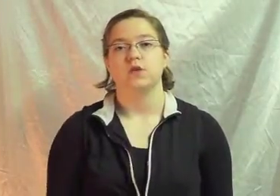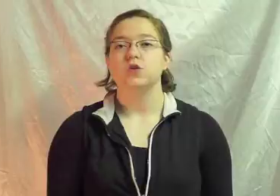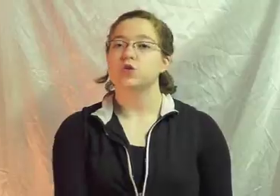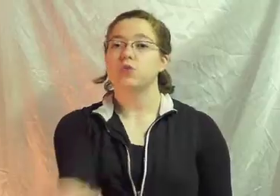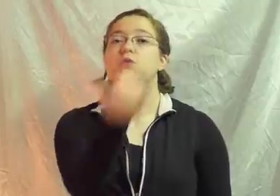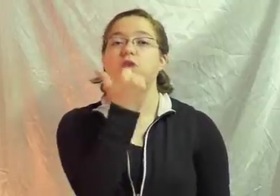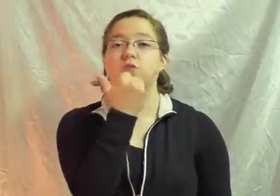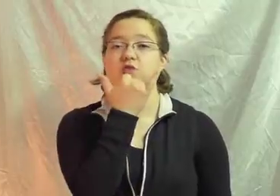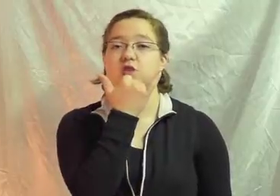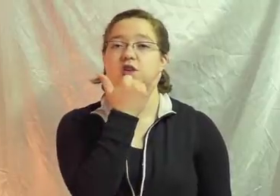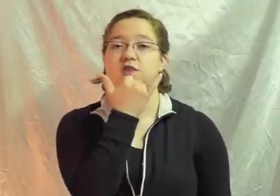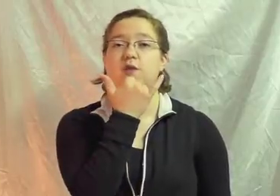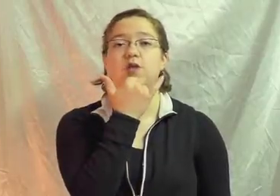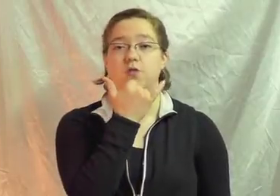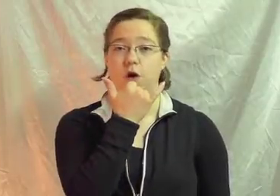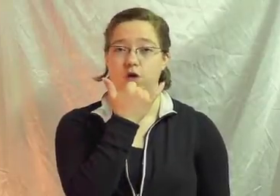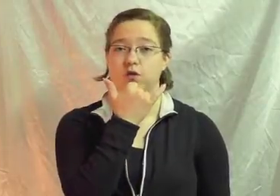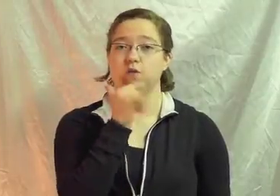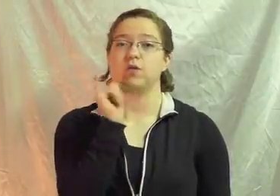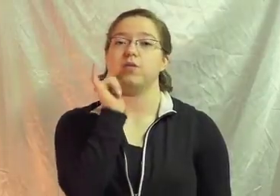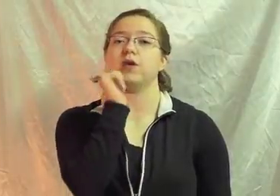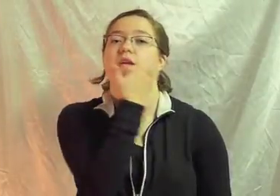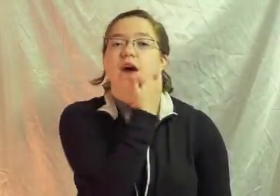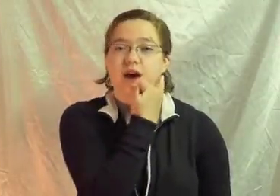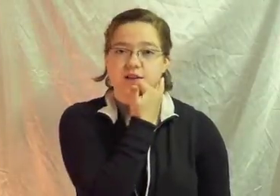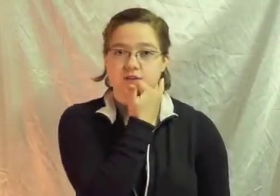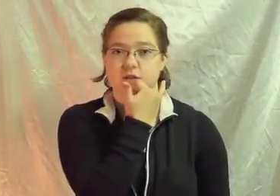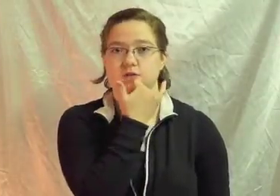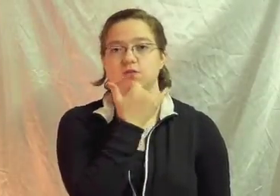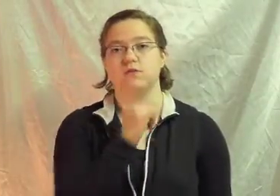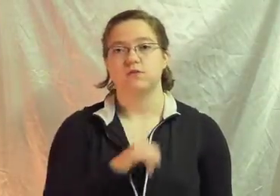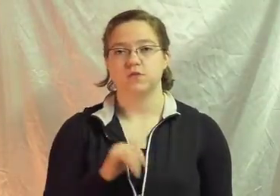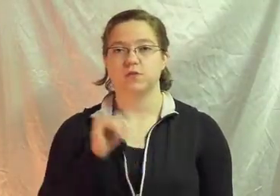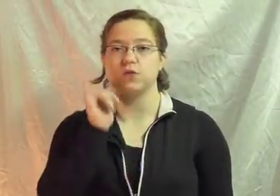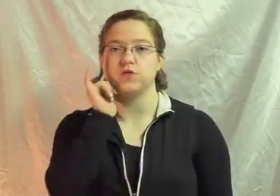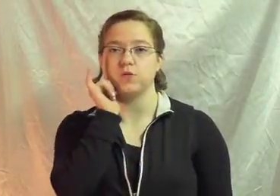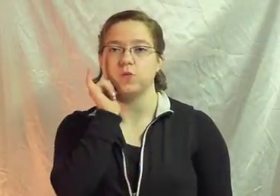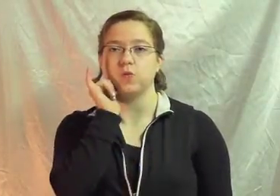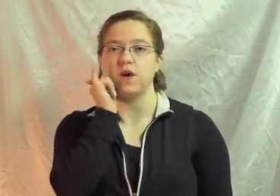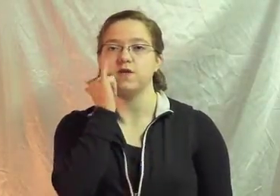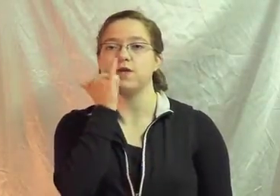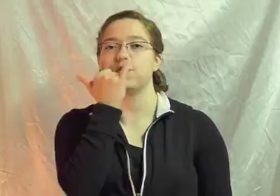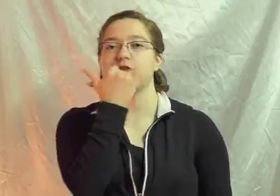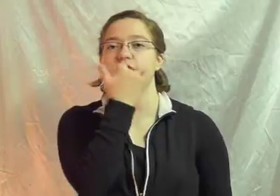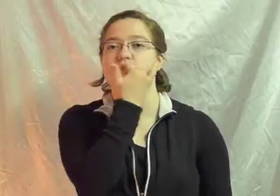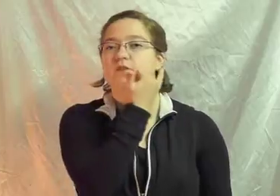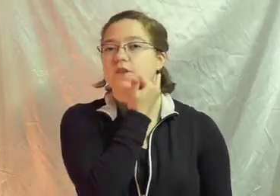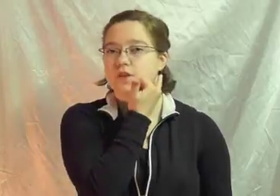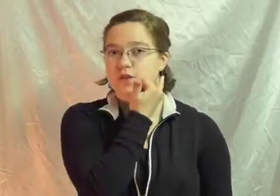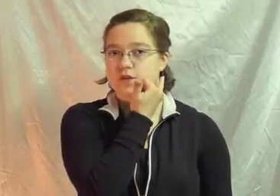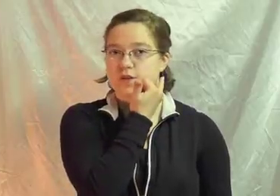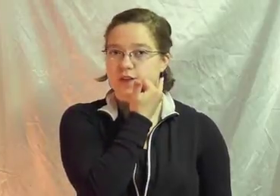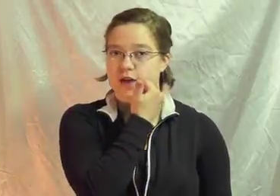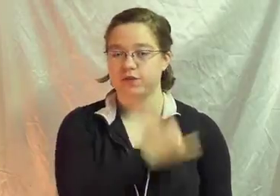Don't come straight because that means wrong But Accident So it goes from the right side of your face To the left